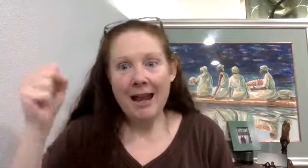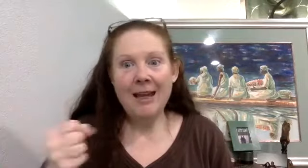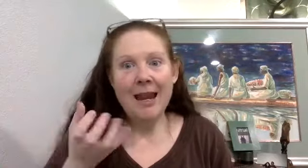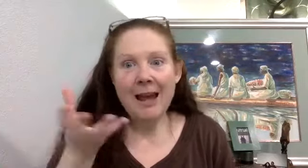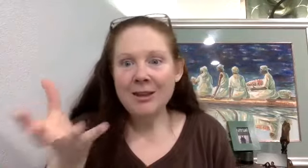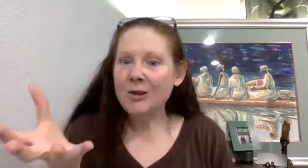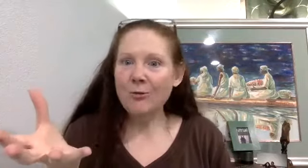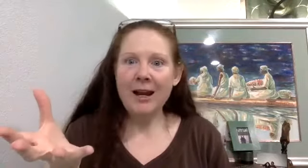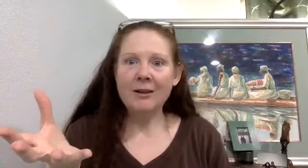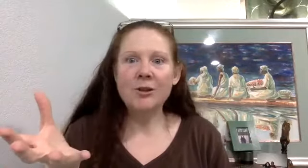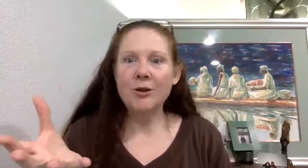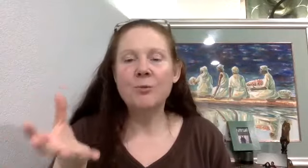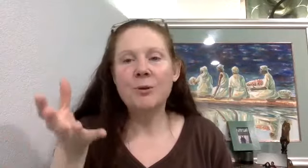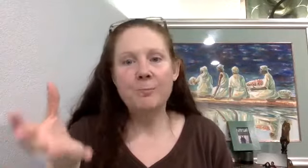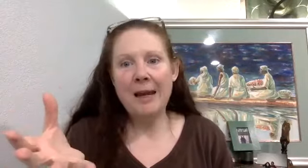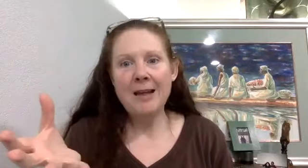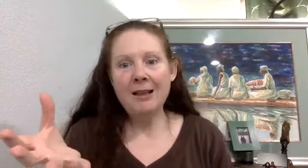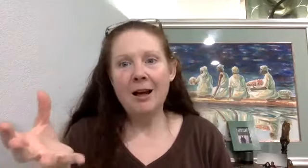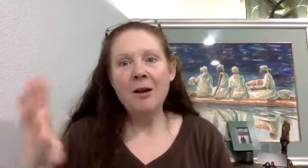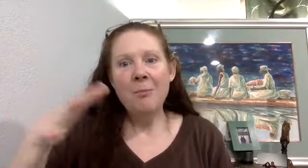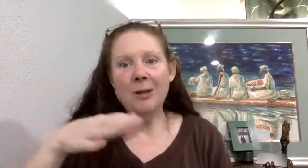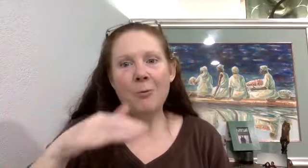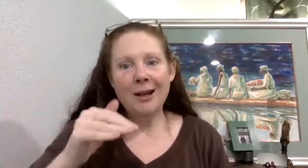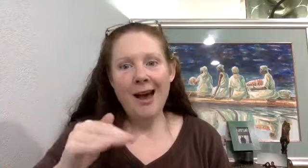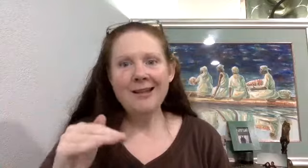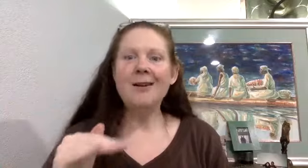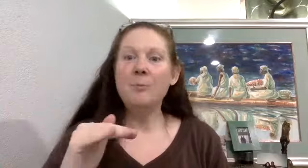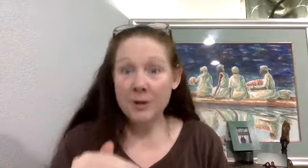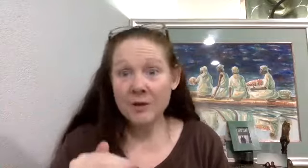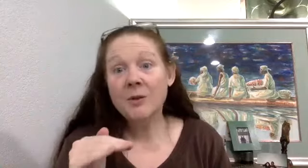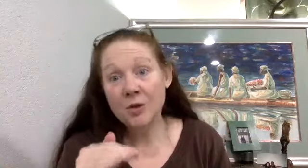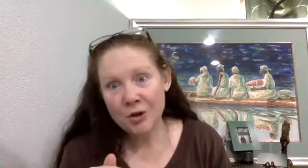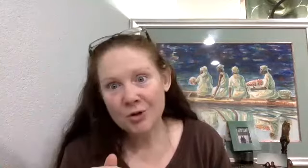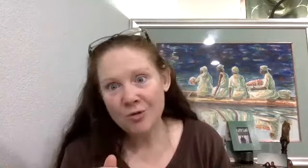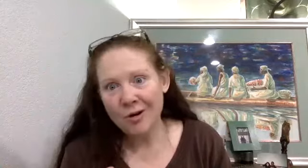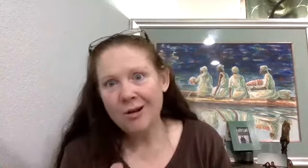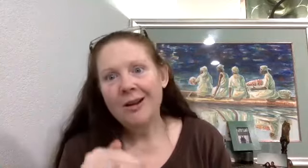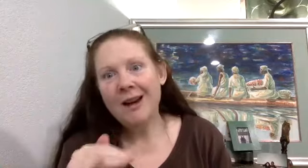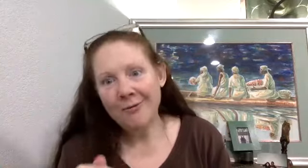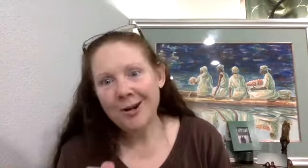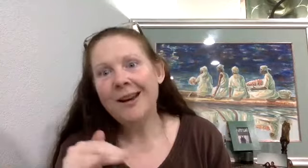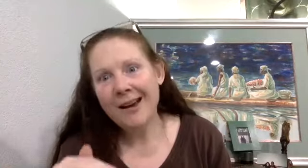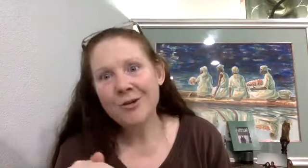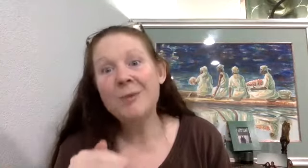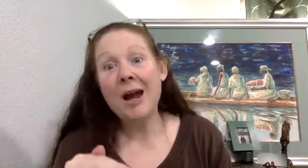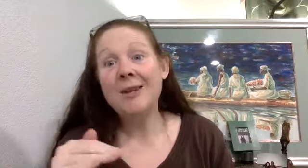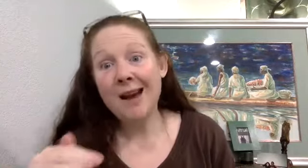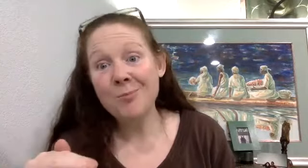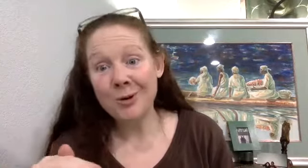And they have this great surge with Mandela. But then when it got down to business as usual, governing a country by the numbers,